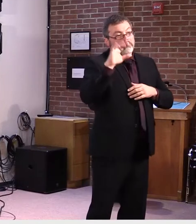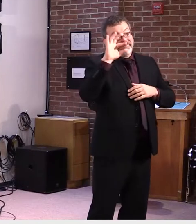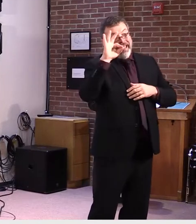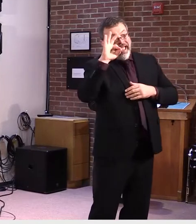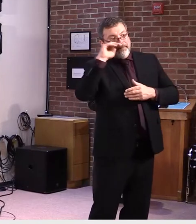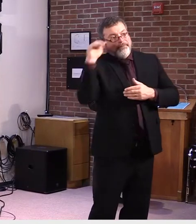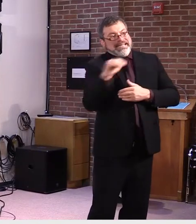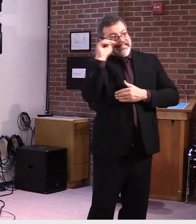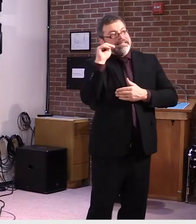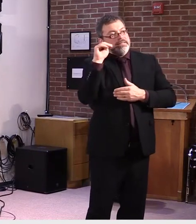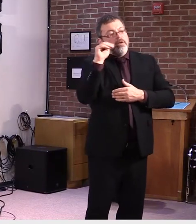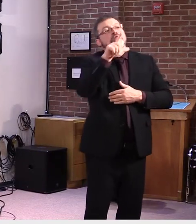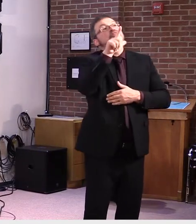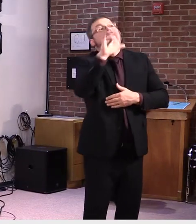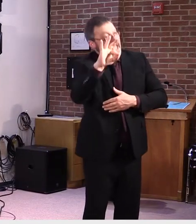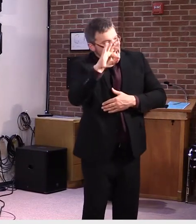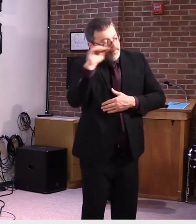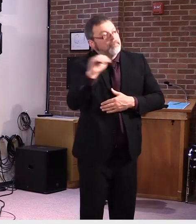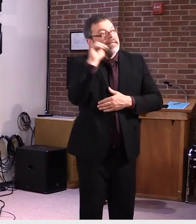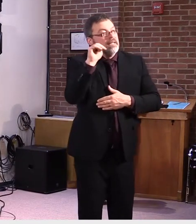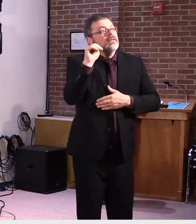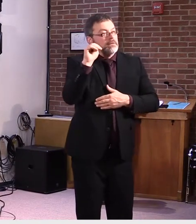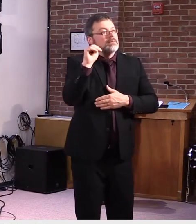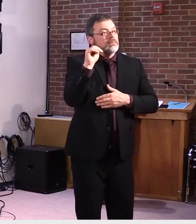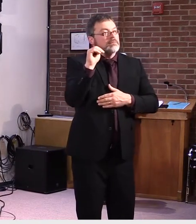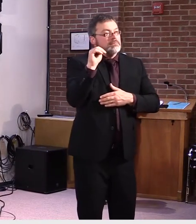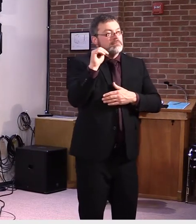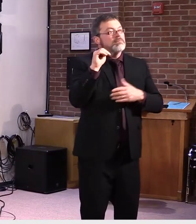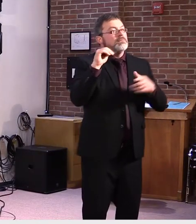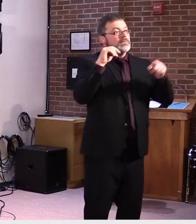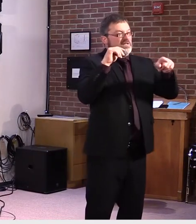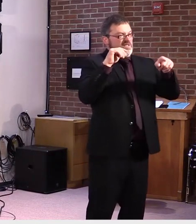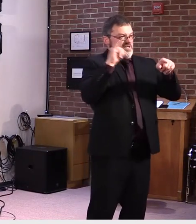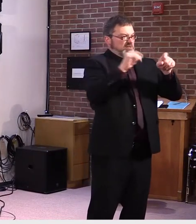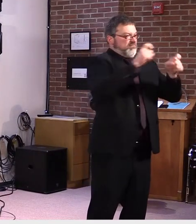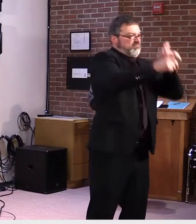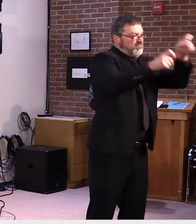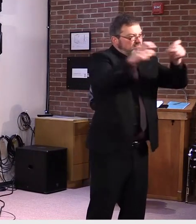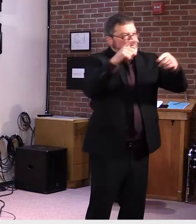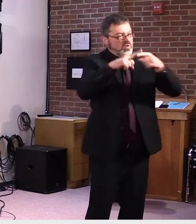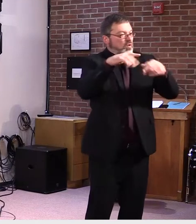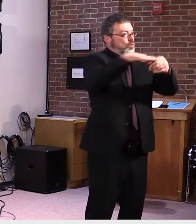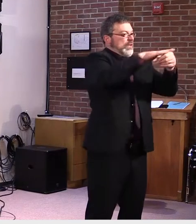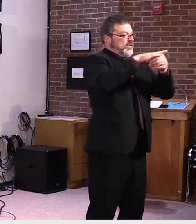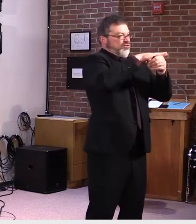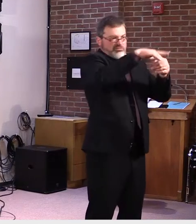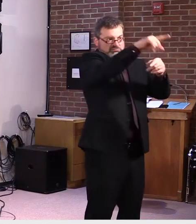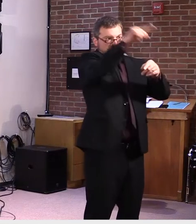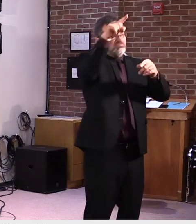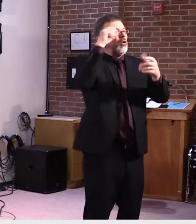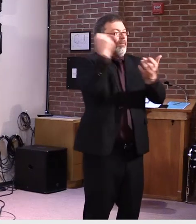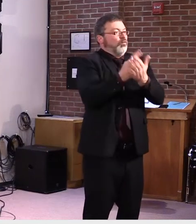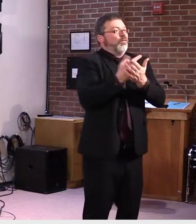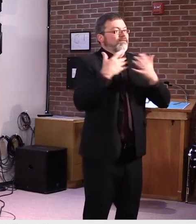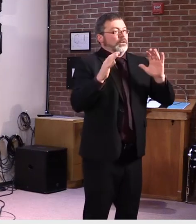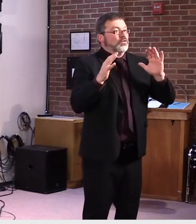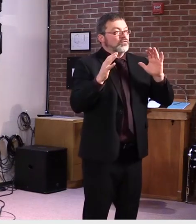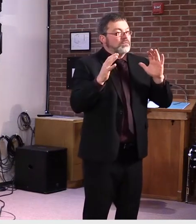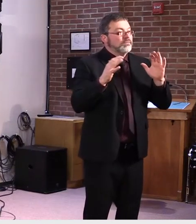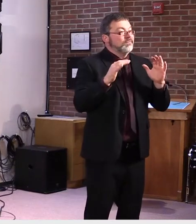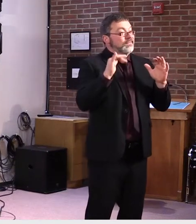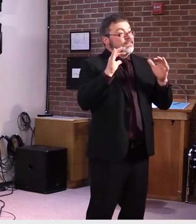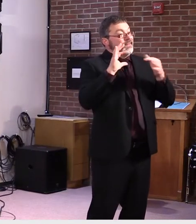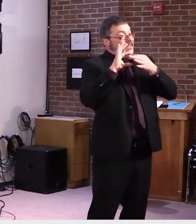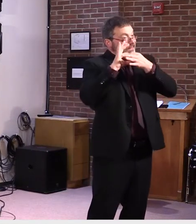will be going out to districts this week. Districts will be able to access CRF funds to cover COVID-19 related expenses that occurred from last